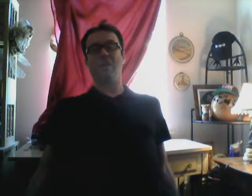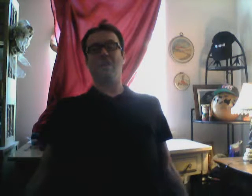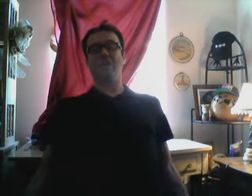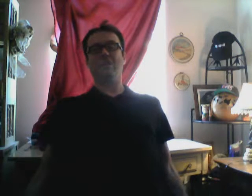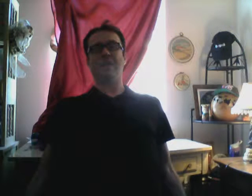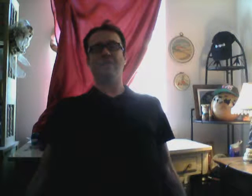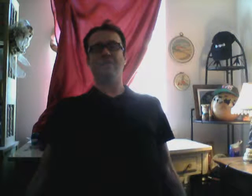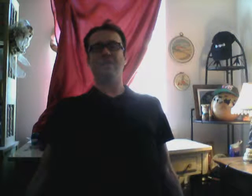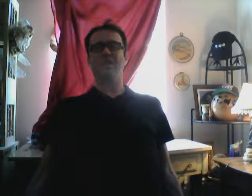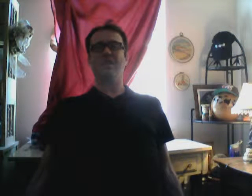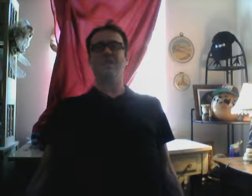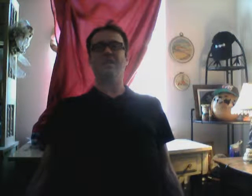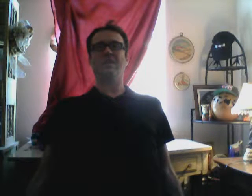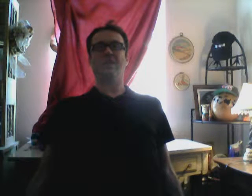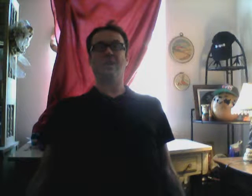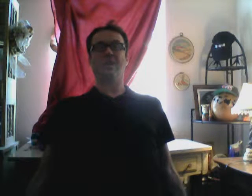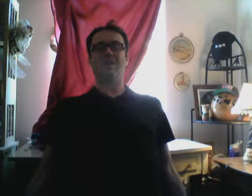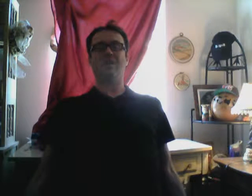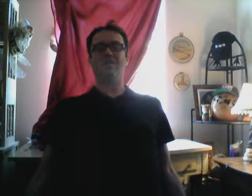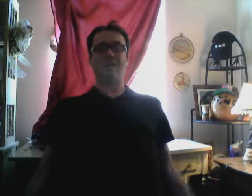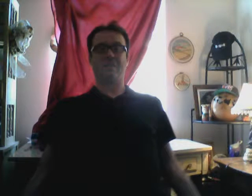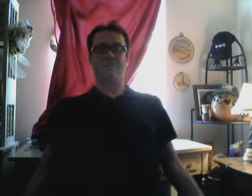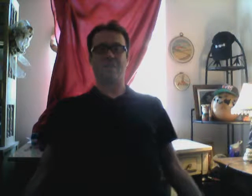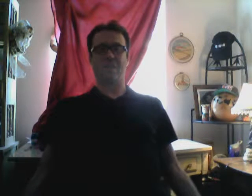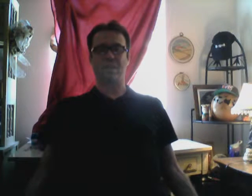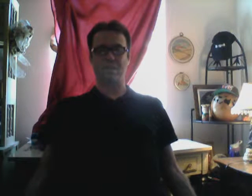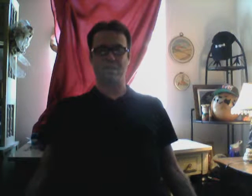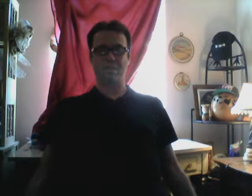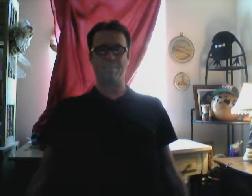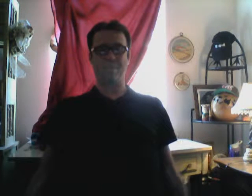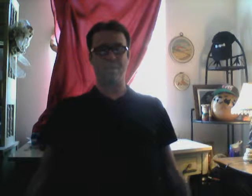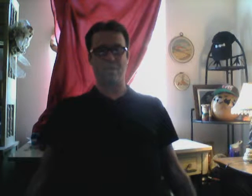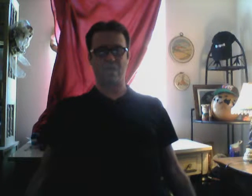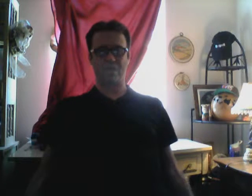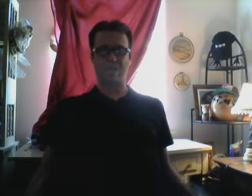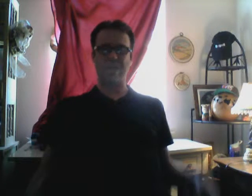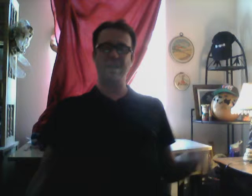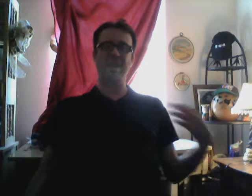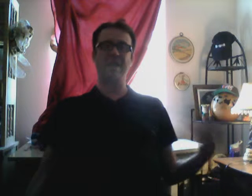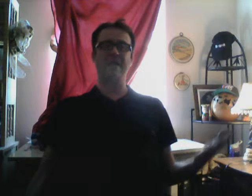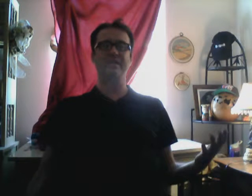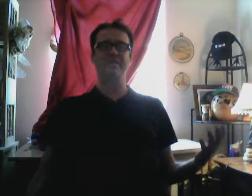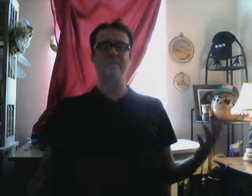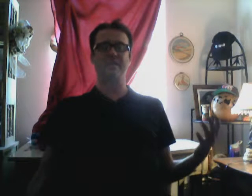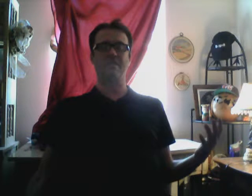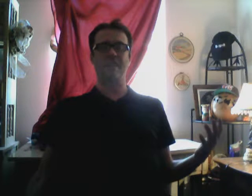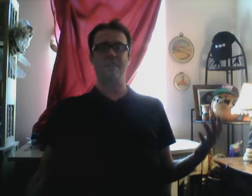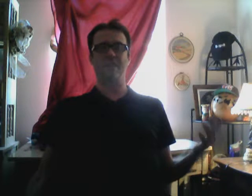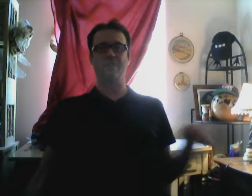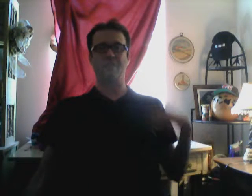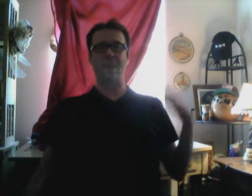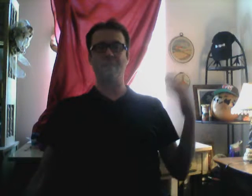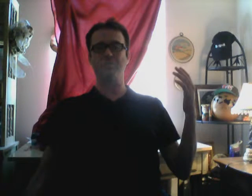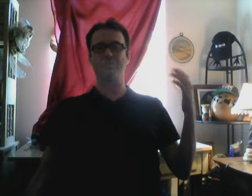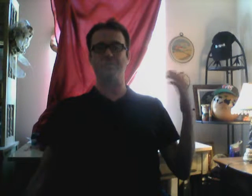I, I just can't get, I mean, I'm paralyzed. And I hate to make light of, I'm using